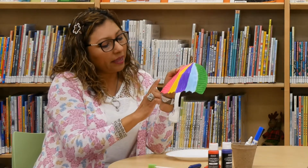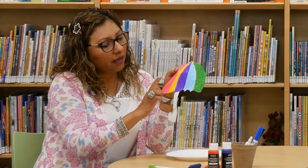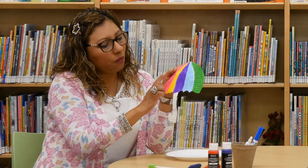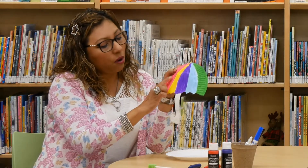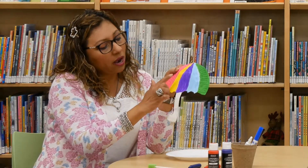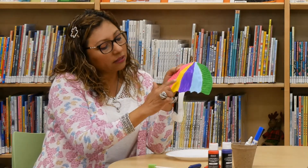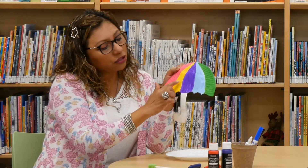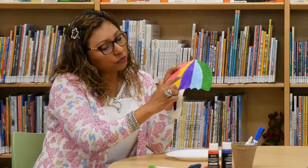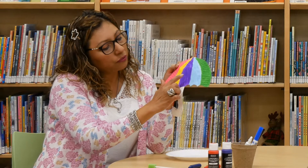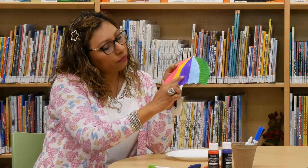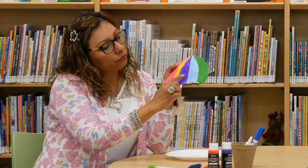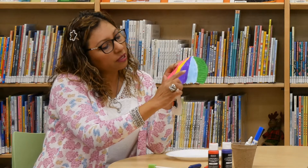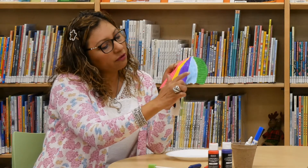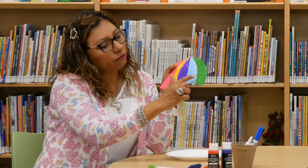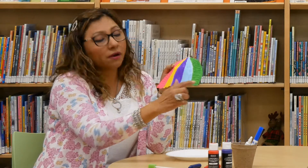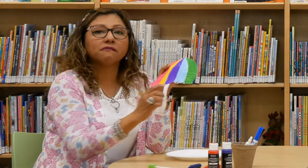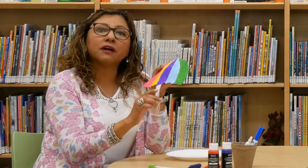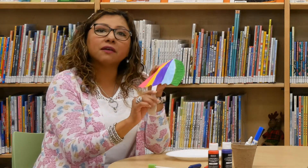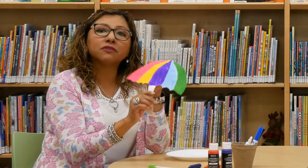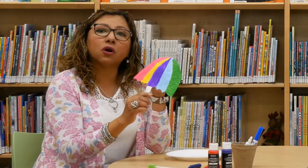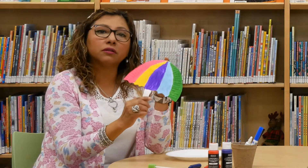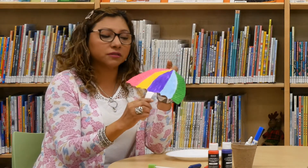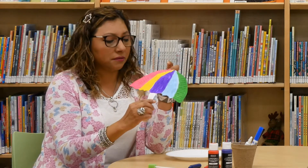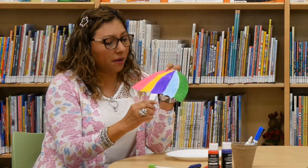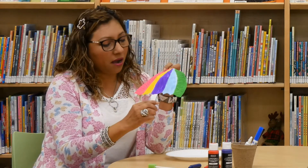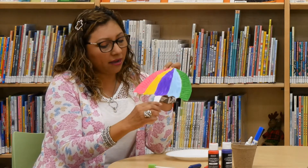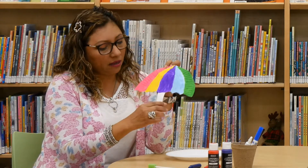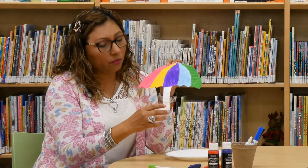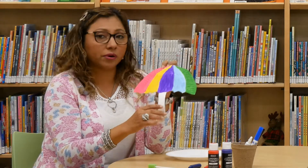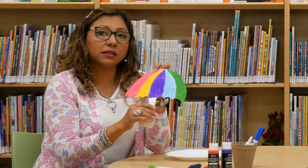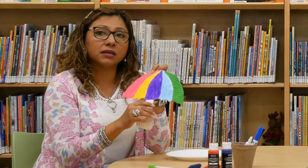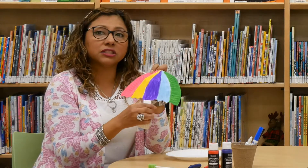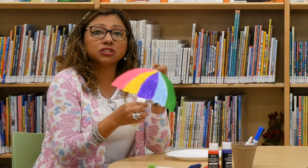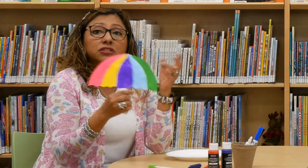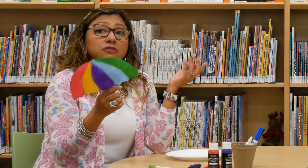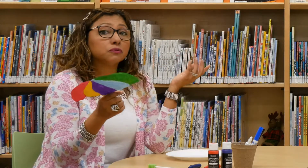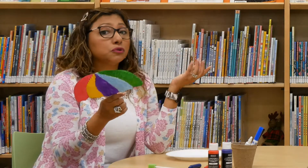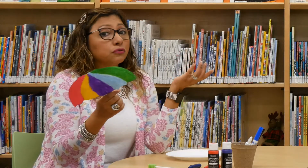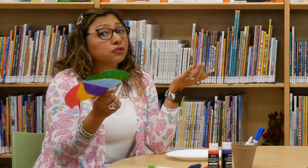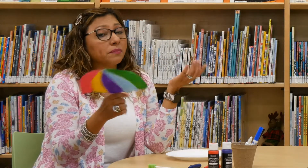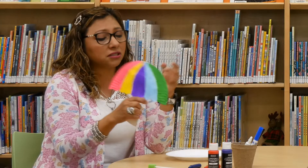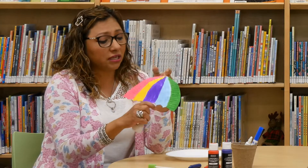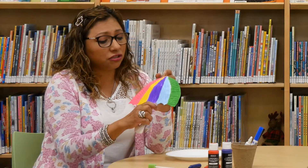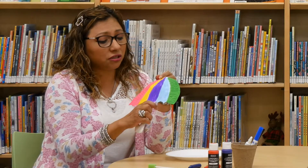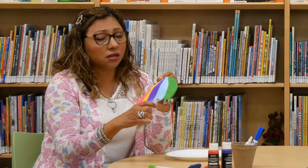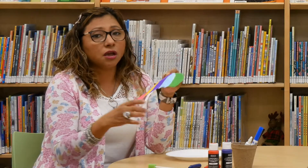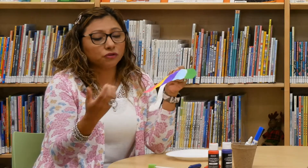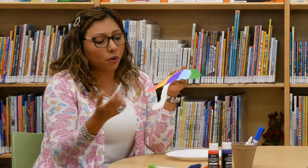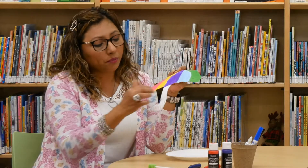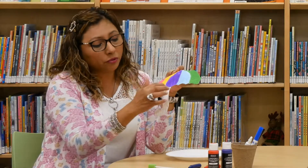I got one, two, three, four or five colors in mine umbrella. just use your imagination. If you want to put